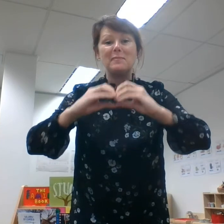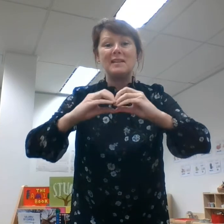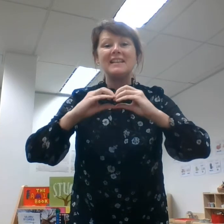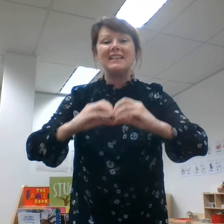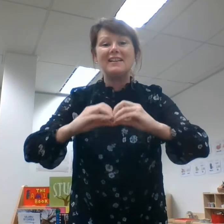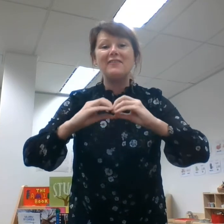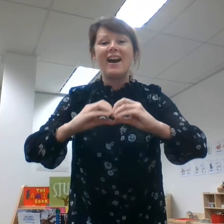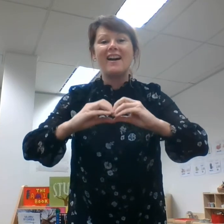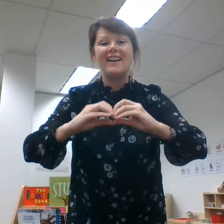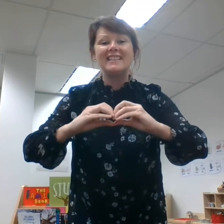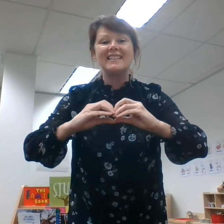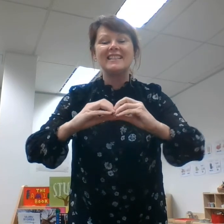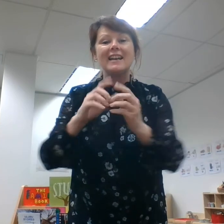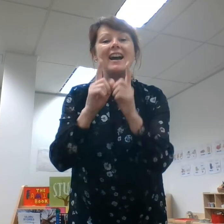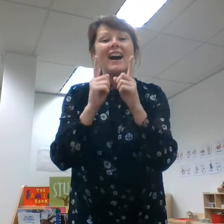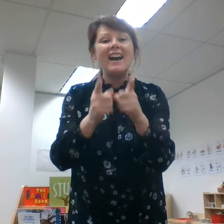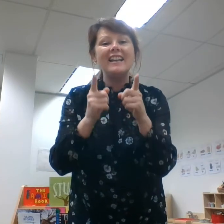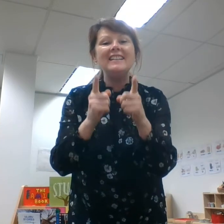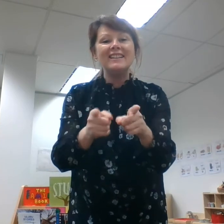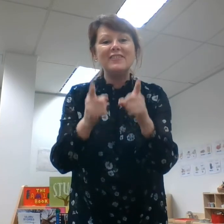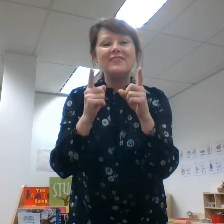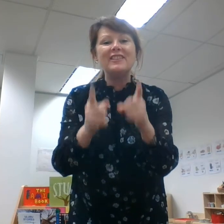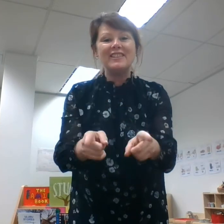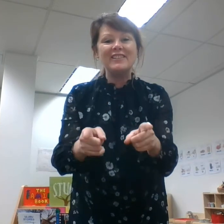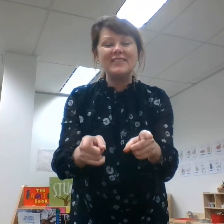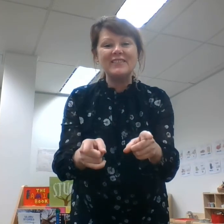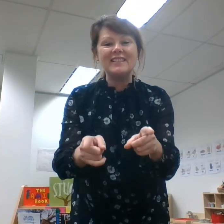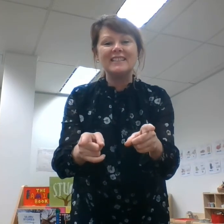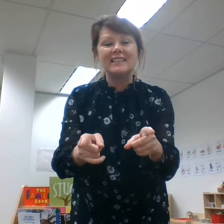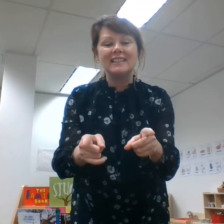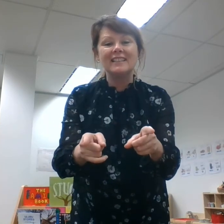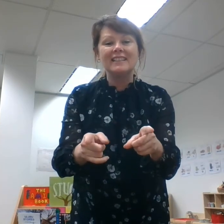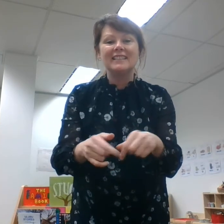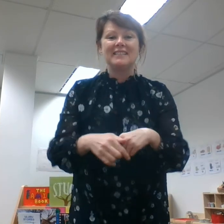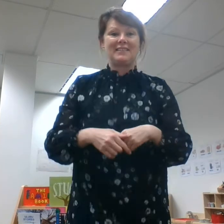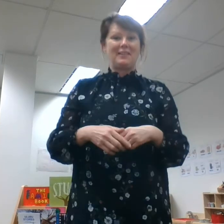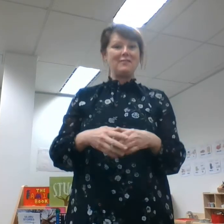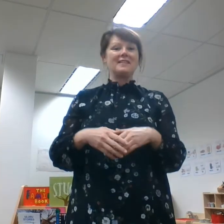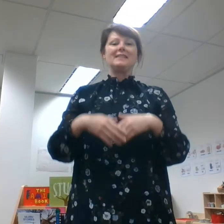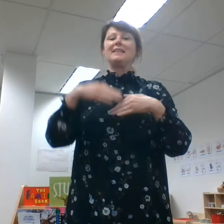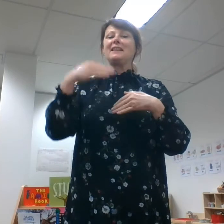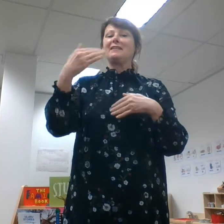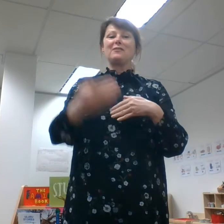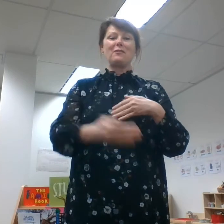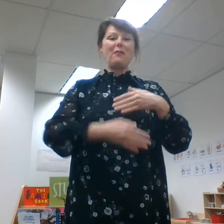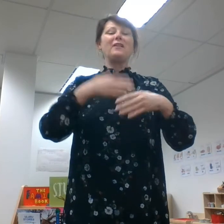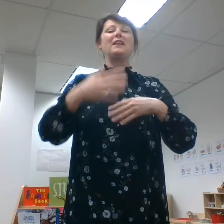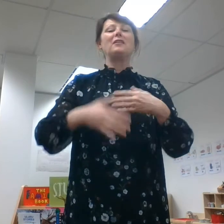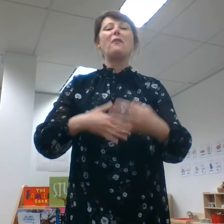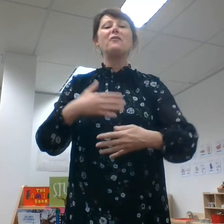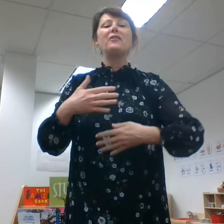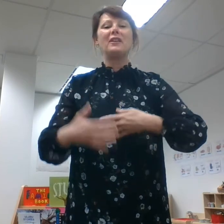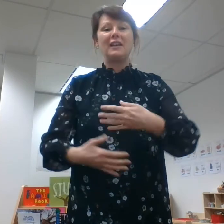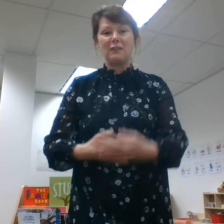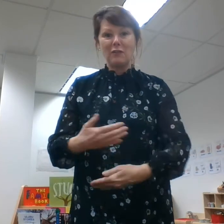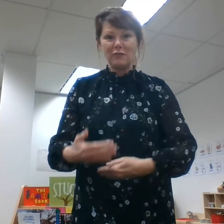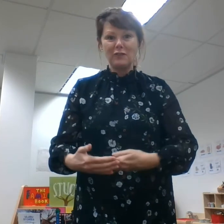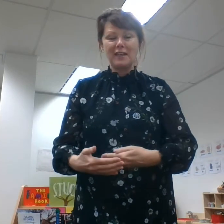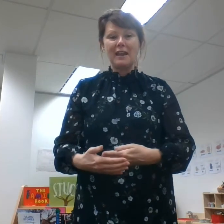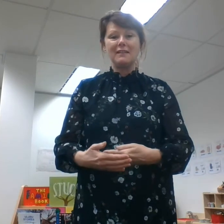big love heart I love you. Now you can sing that song over and over and over again